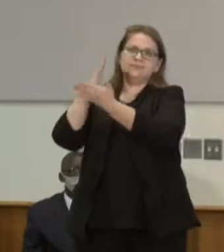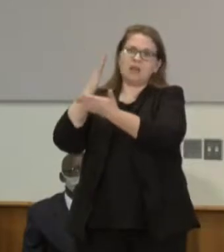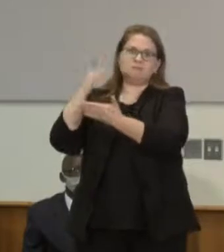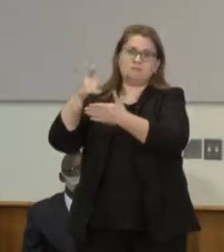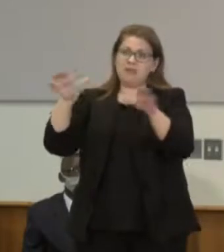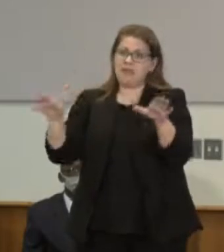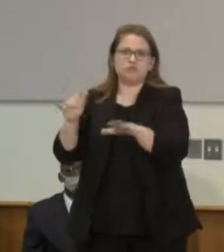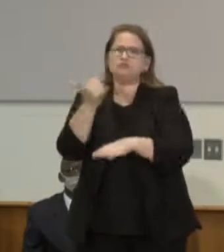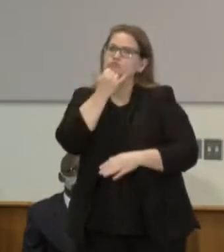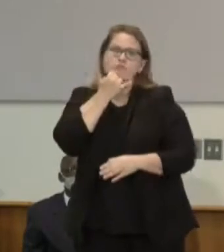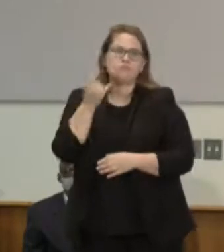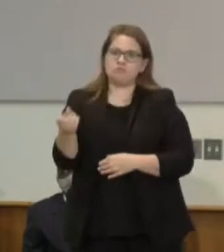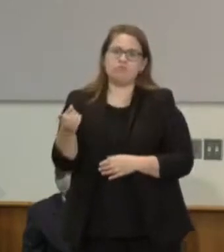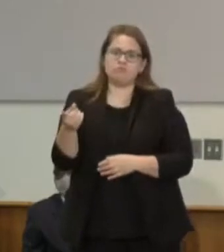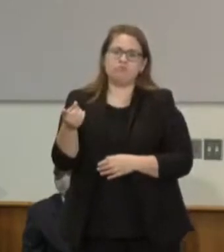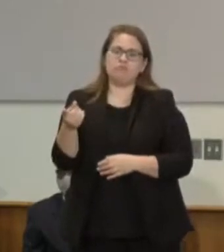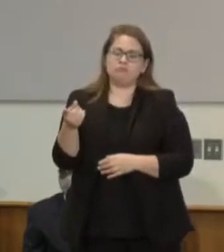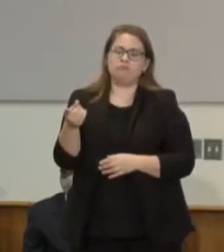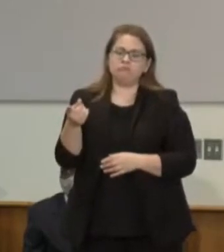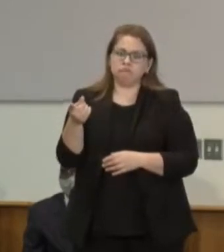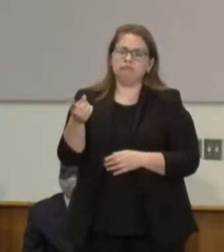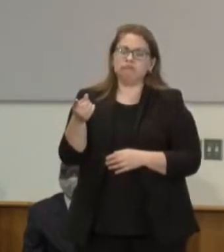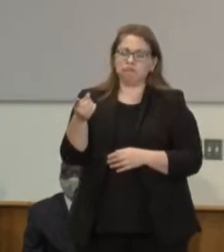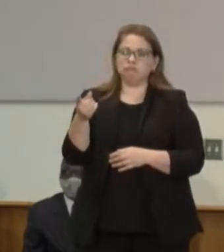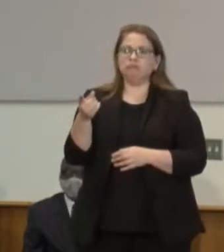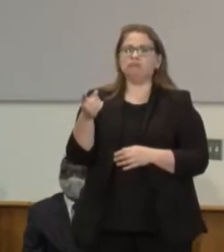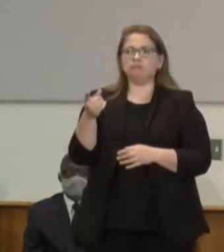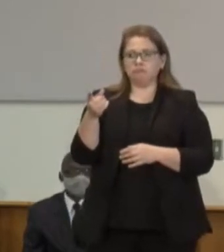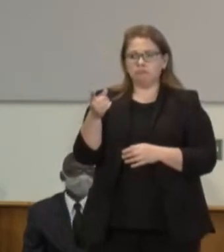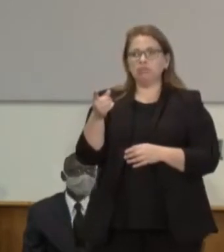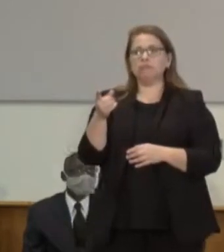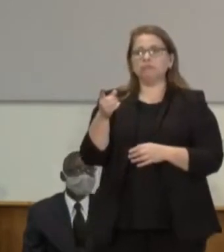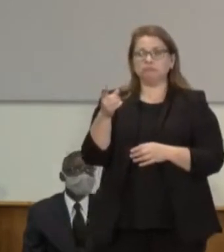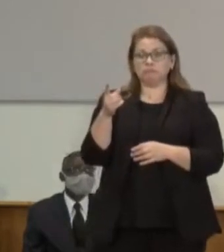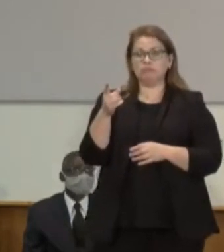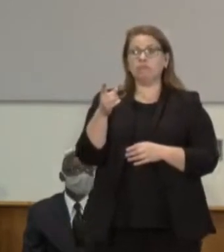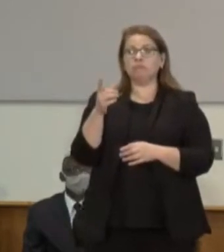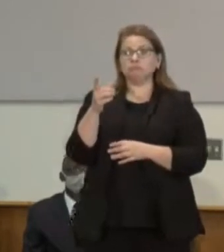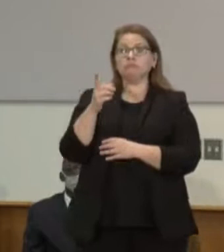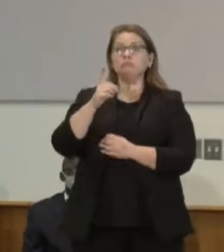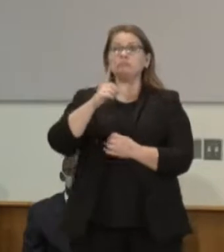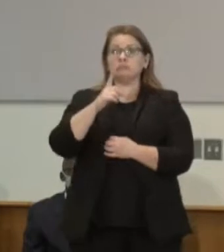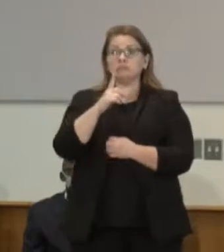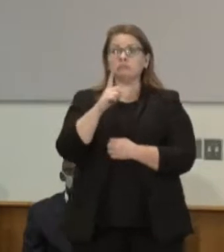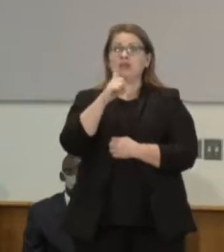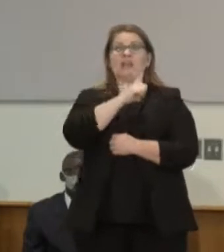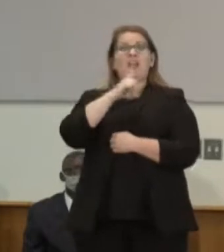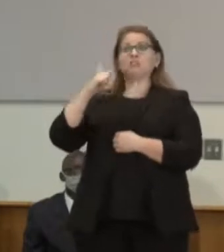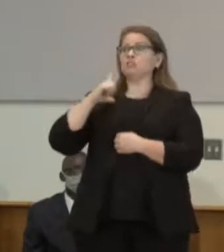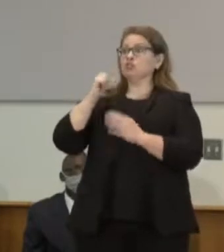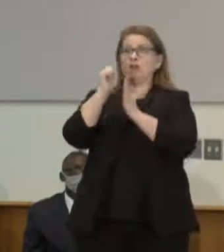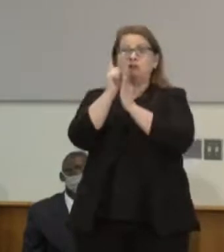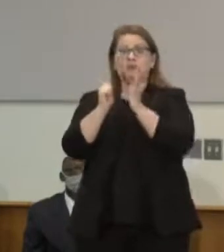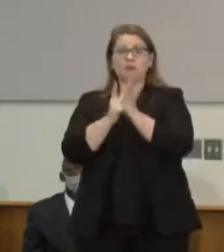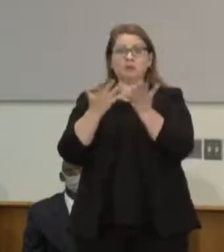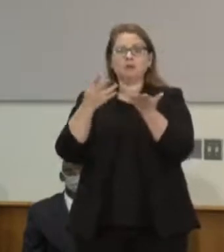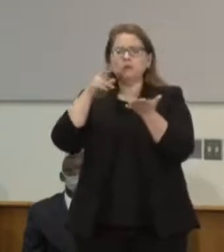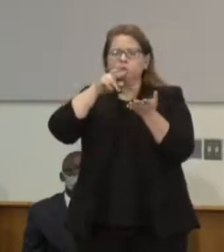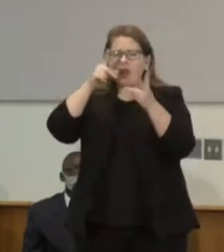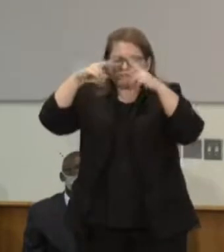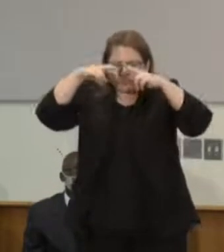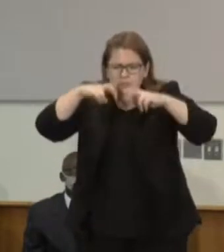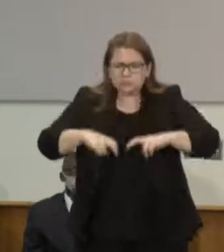We are looking at legislation that gets to the roots of protecting bad cops.